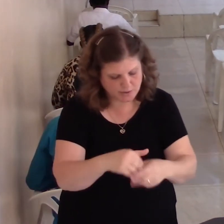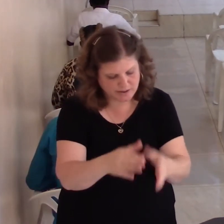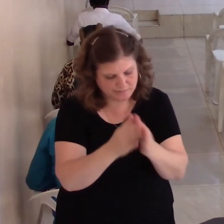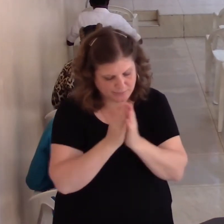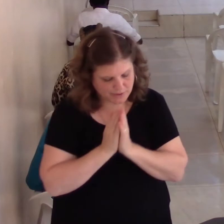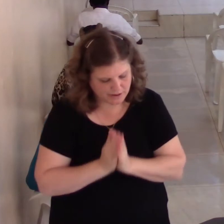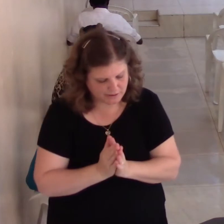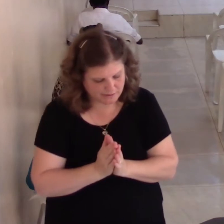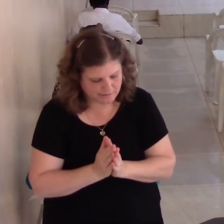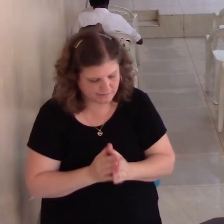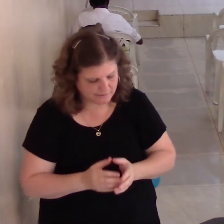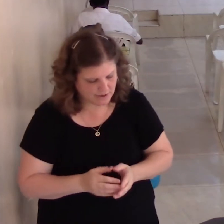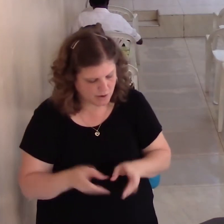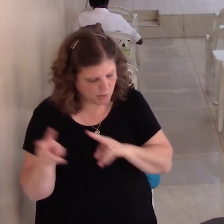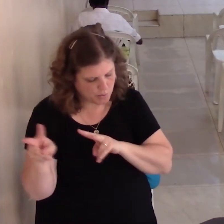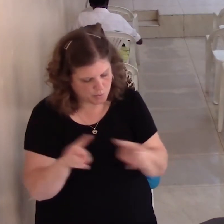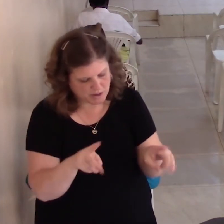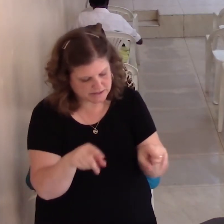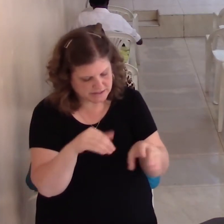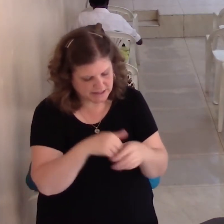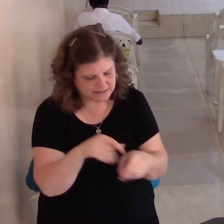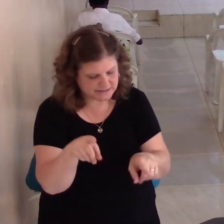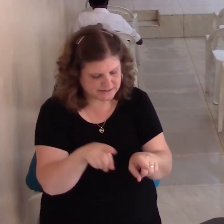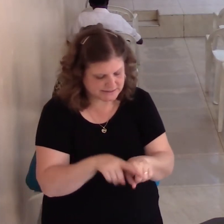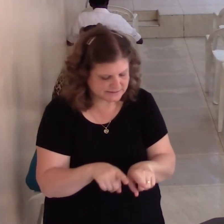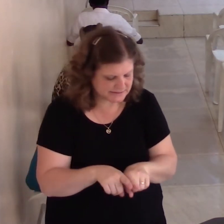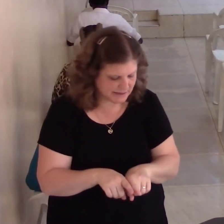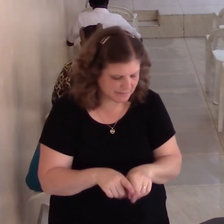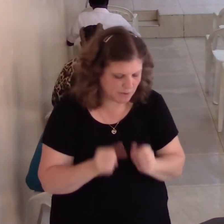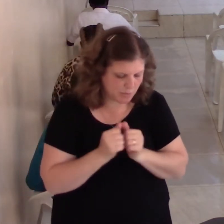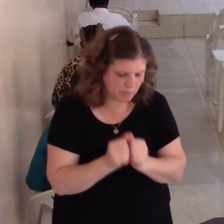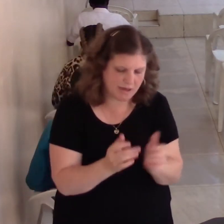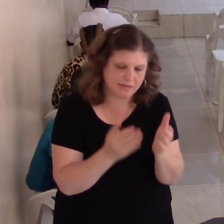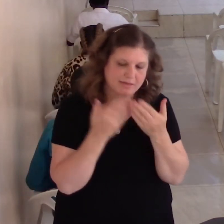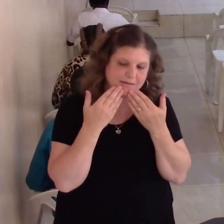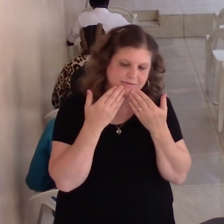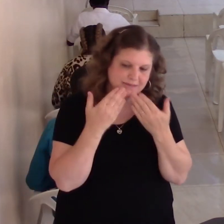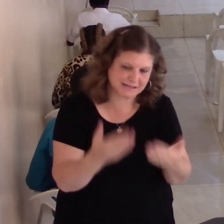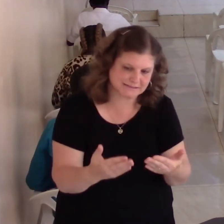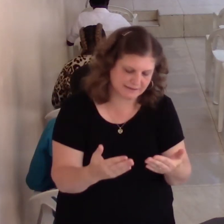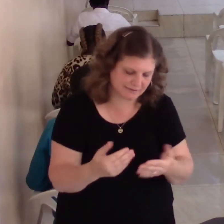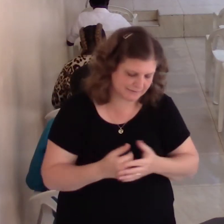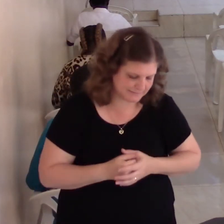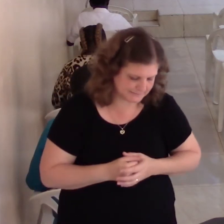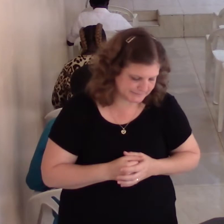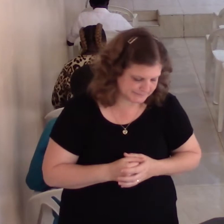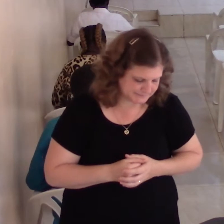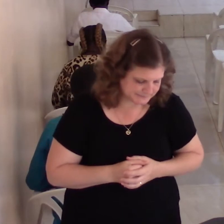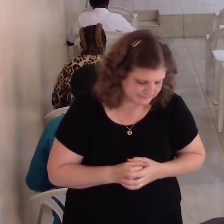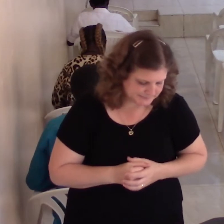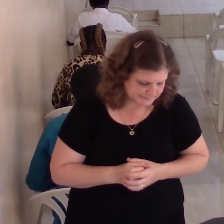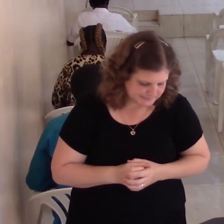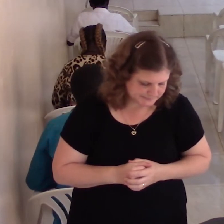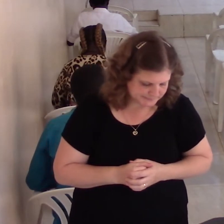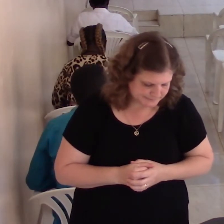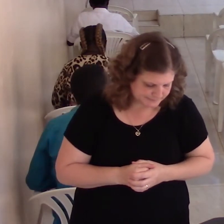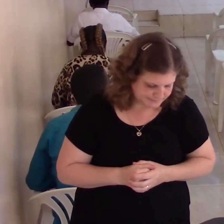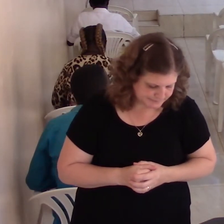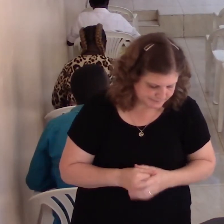Continue in prayer and watch in the same with? Thanksgiving. All right. Now the title of our message